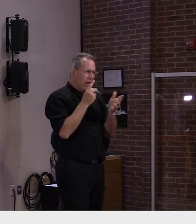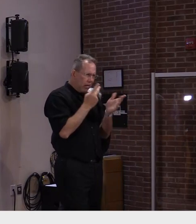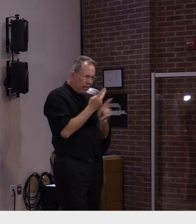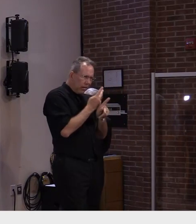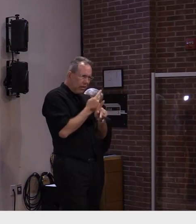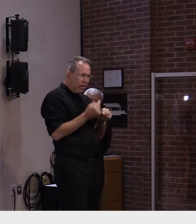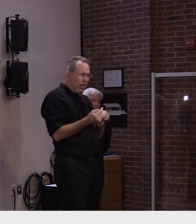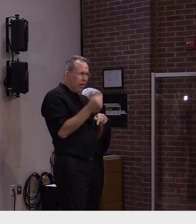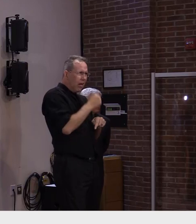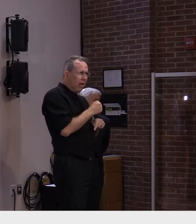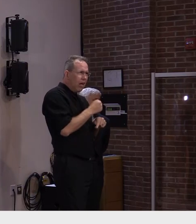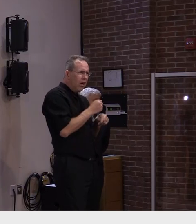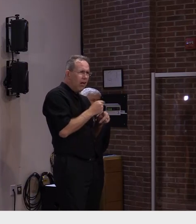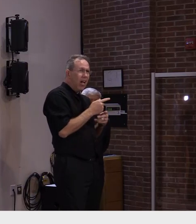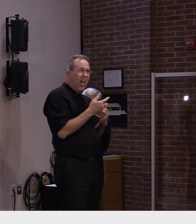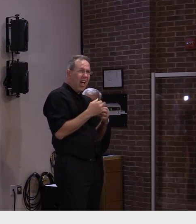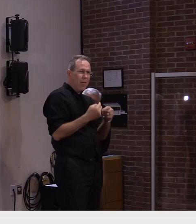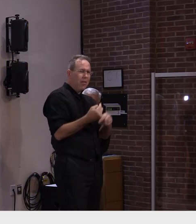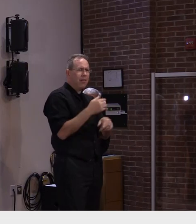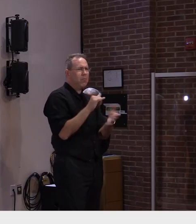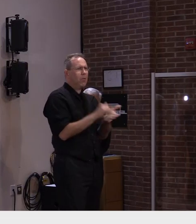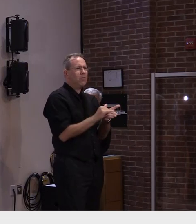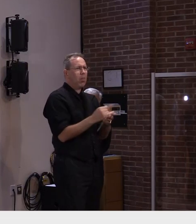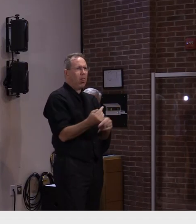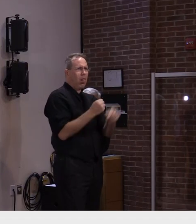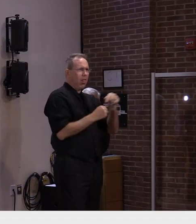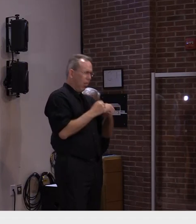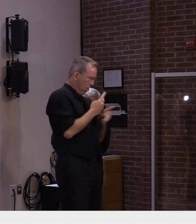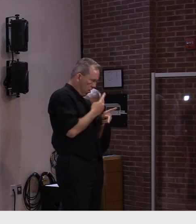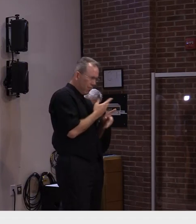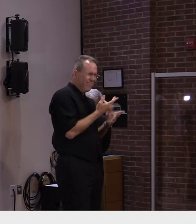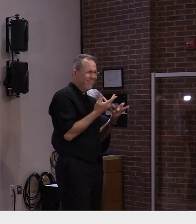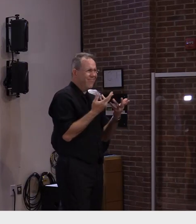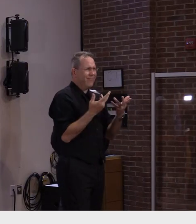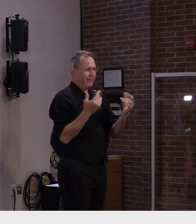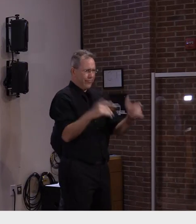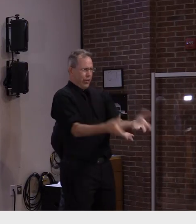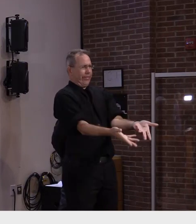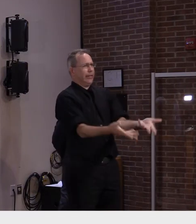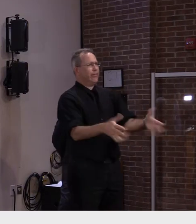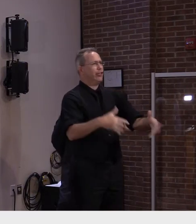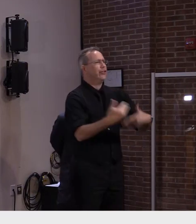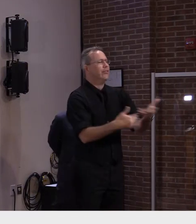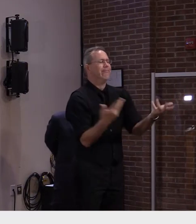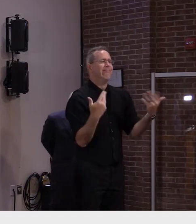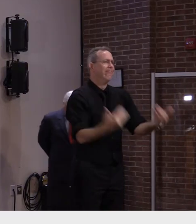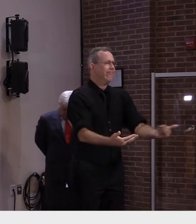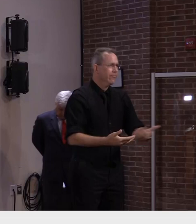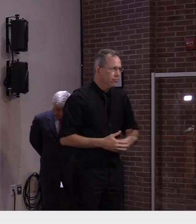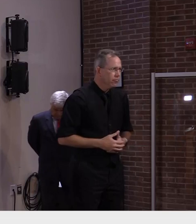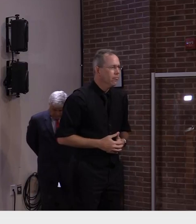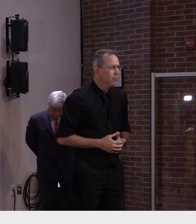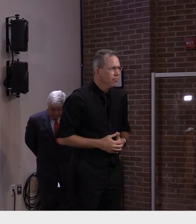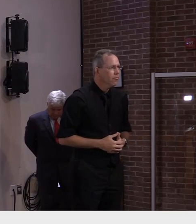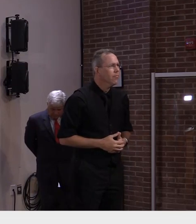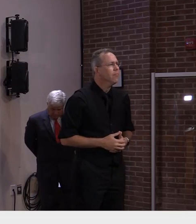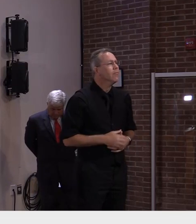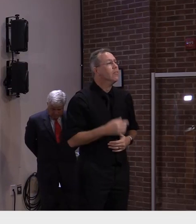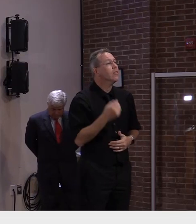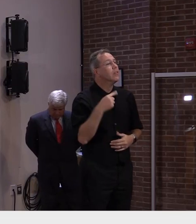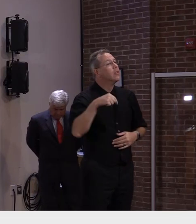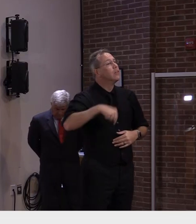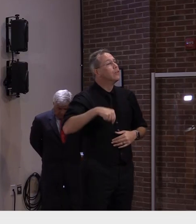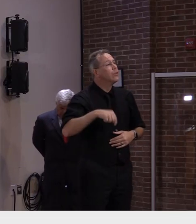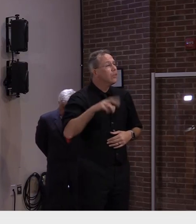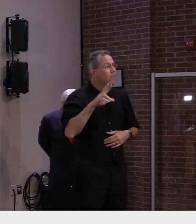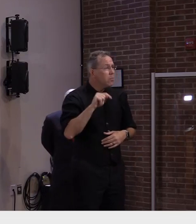do that quite often. I will say that, you know, we are seeing cases in Vermont in all the kinds of settings you'd